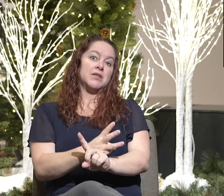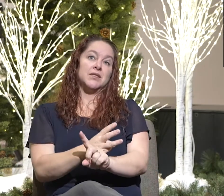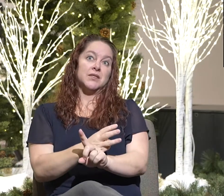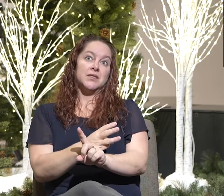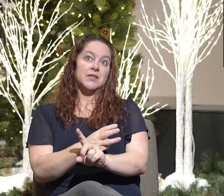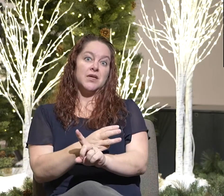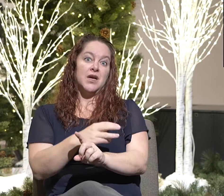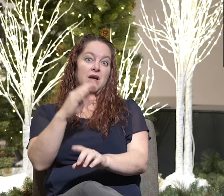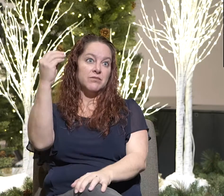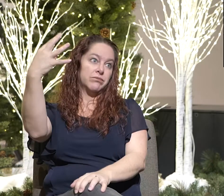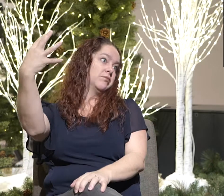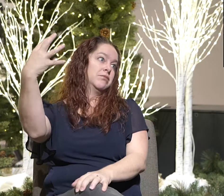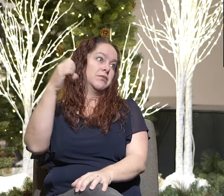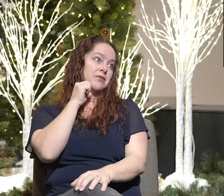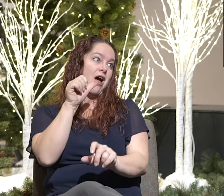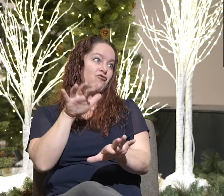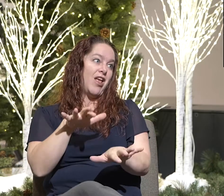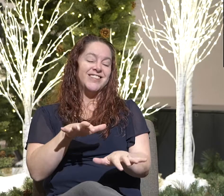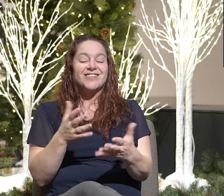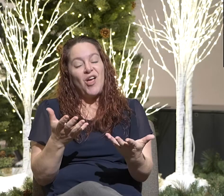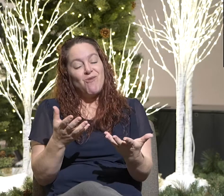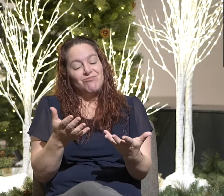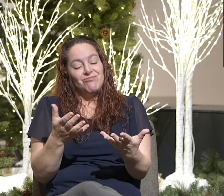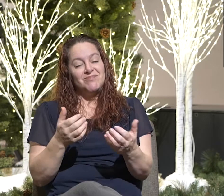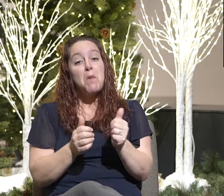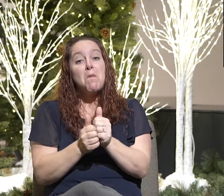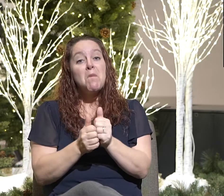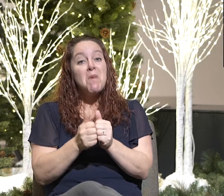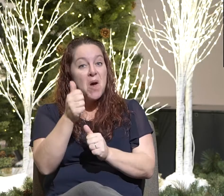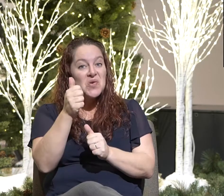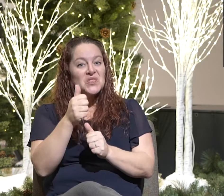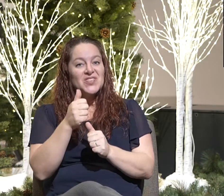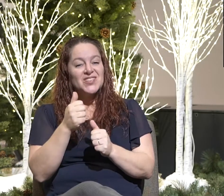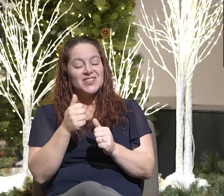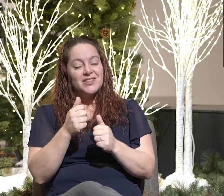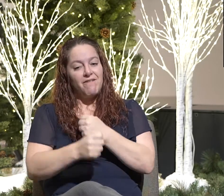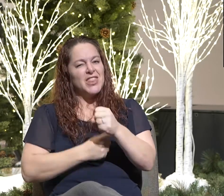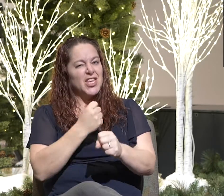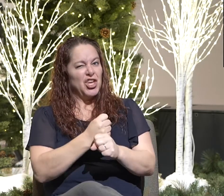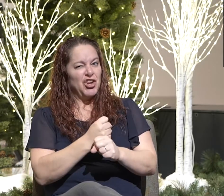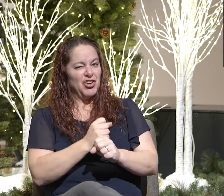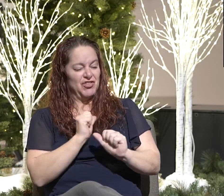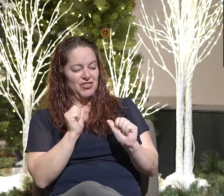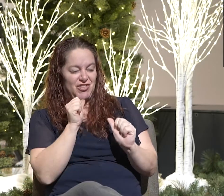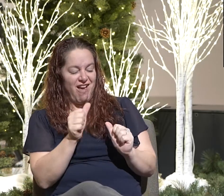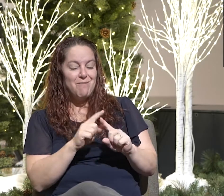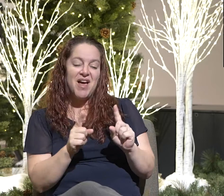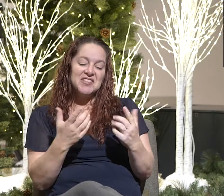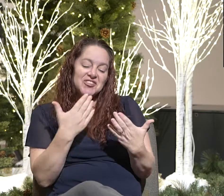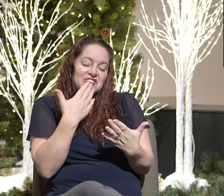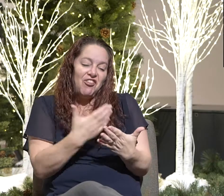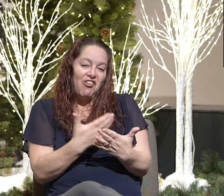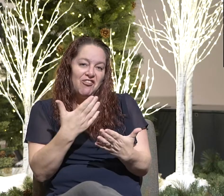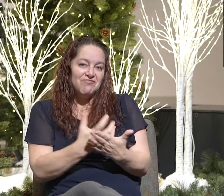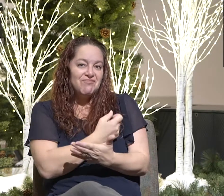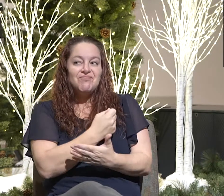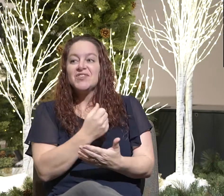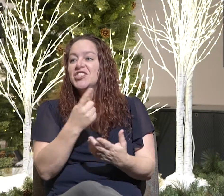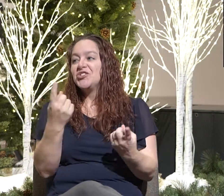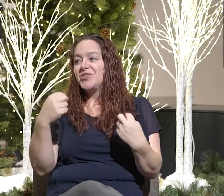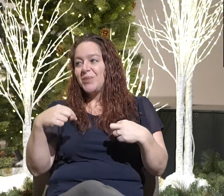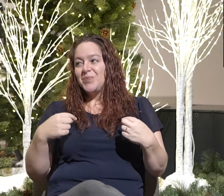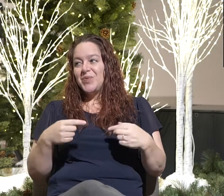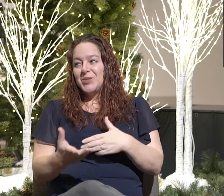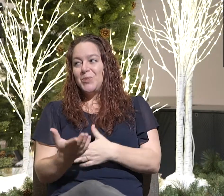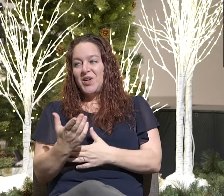not rain. So, you know, most of the year. But it's good to have you all here this